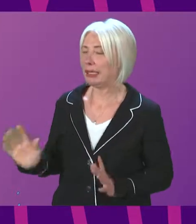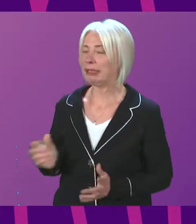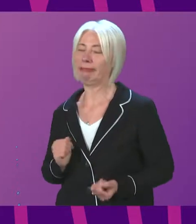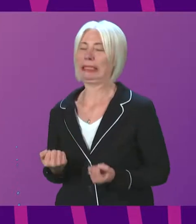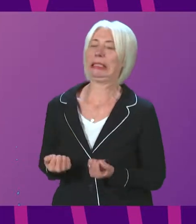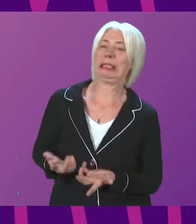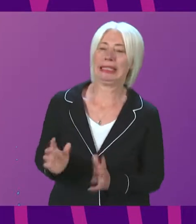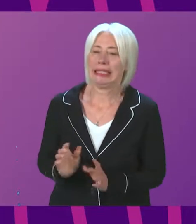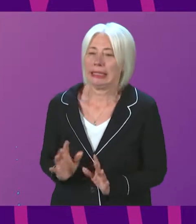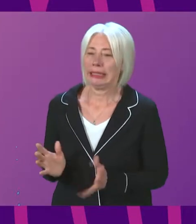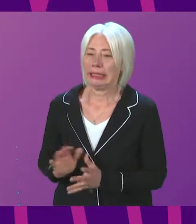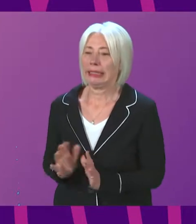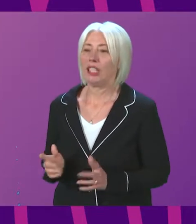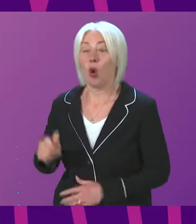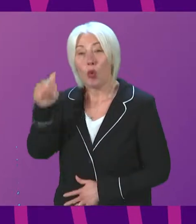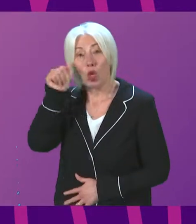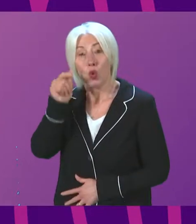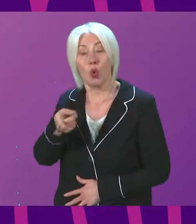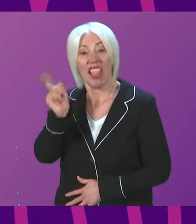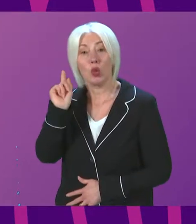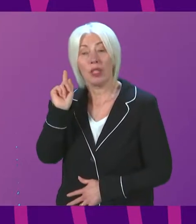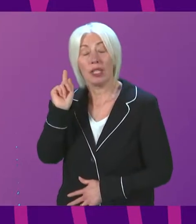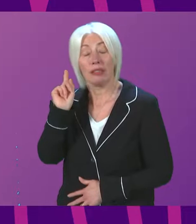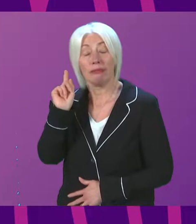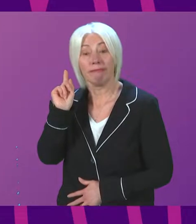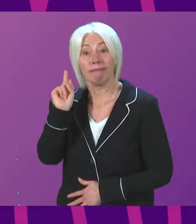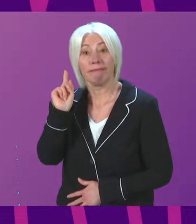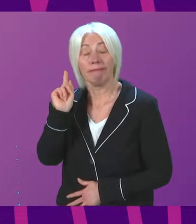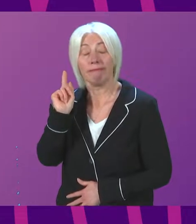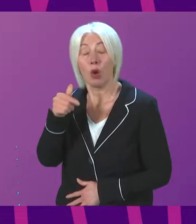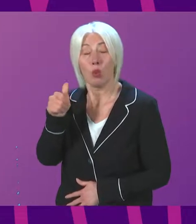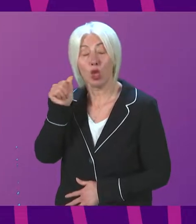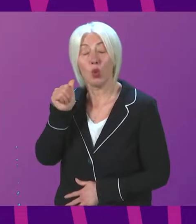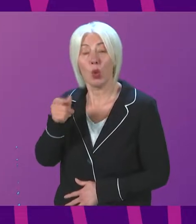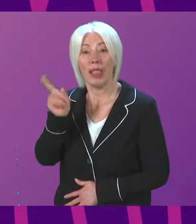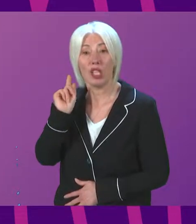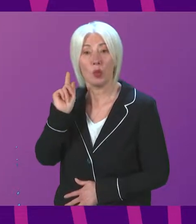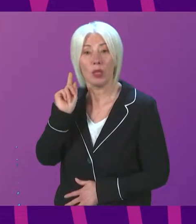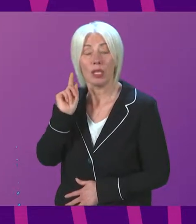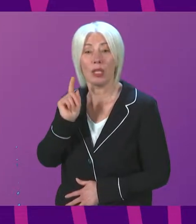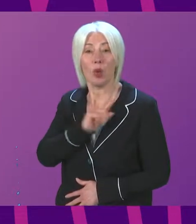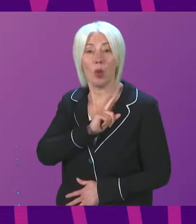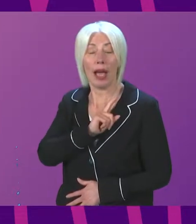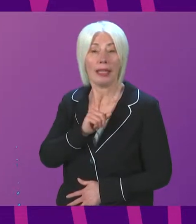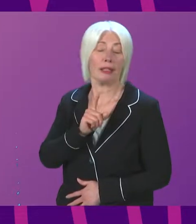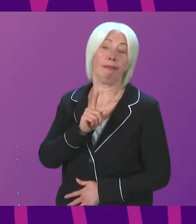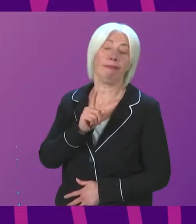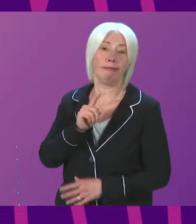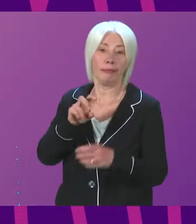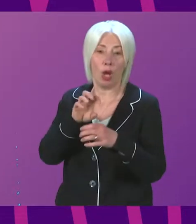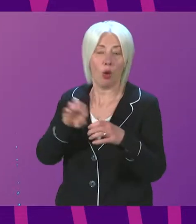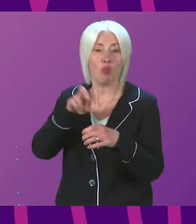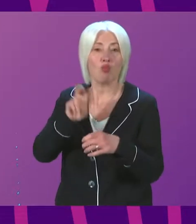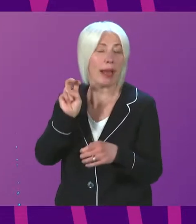you know, we knew last week that largely because of the folly of Brexit,